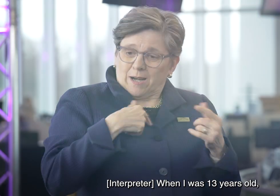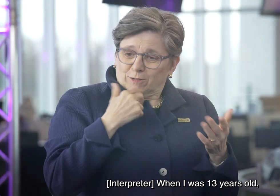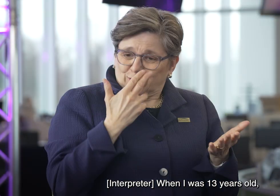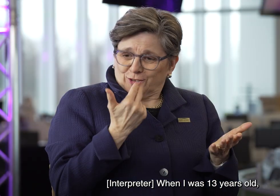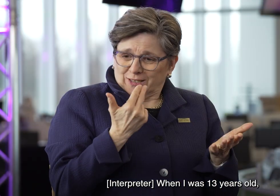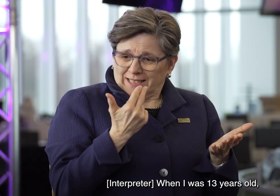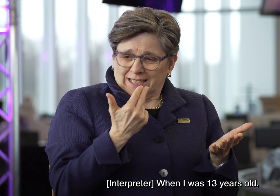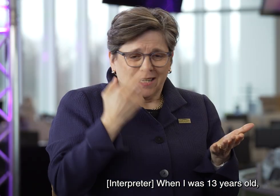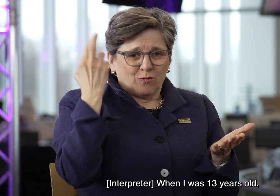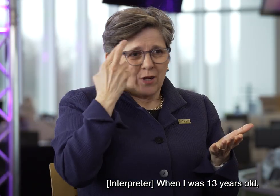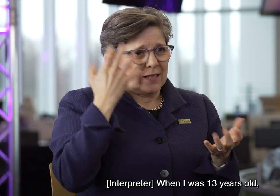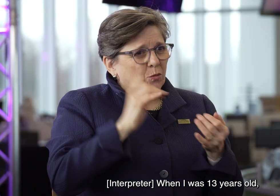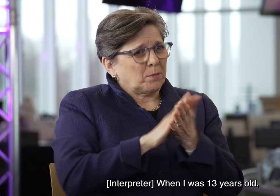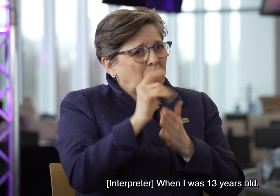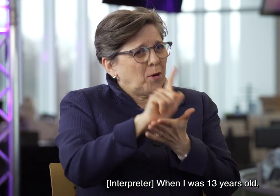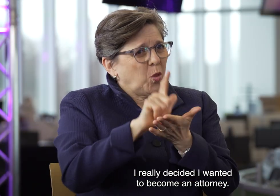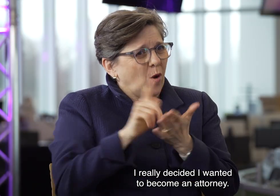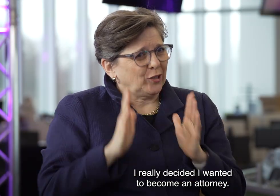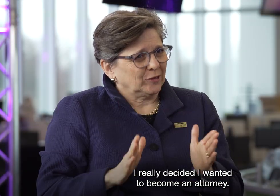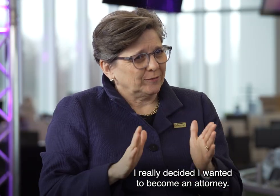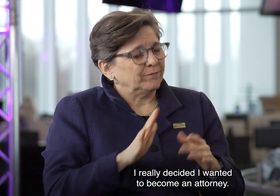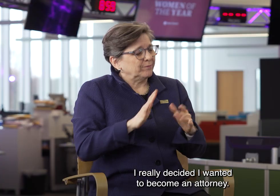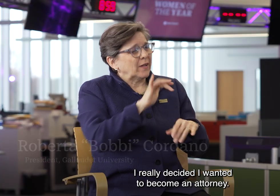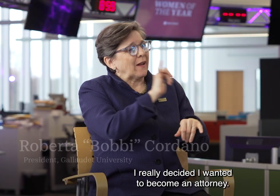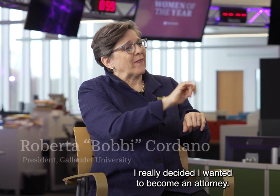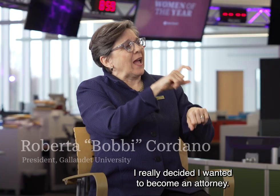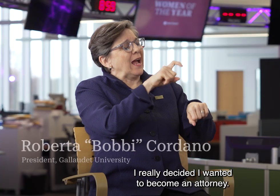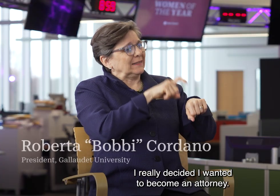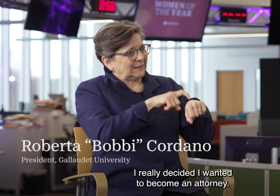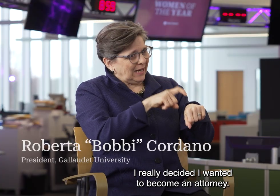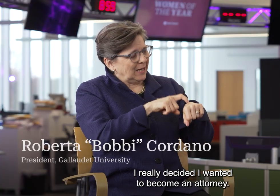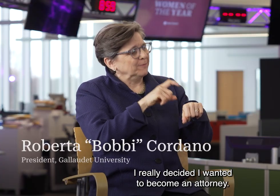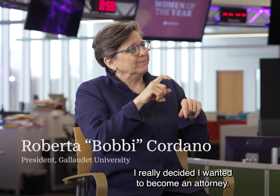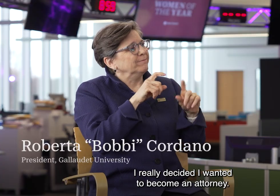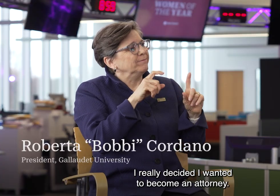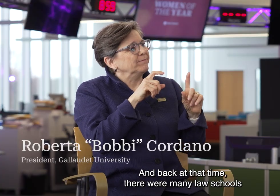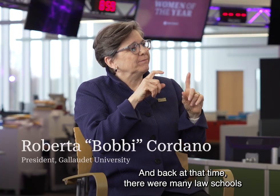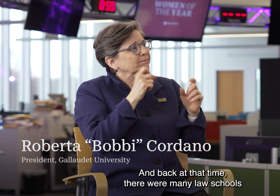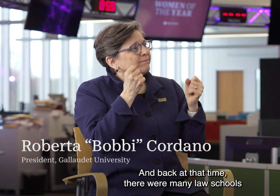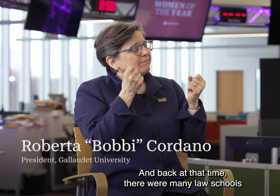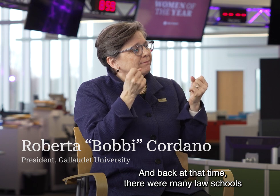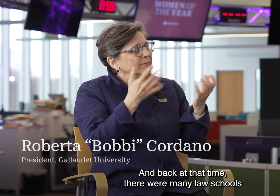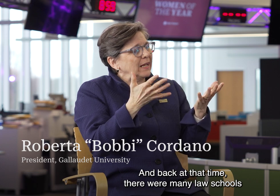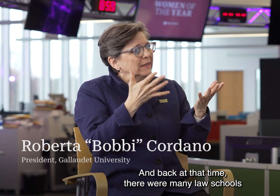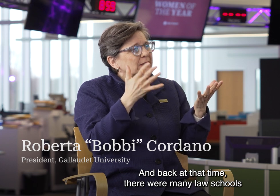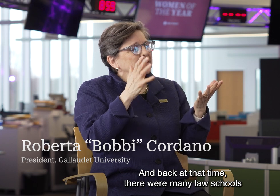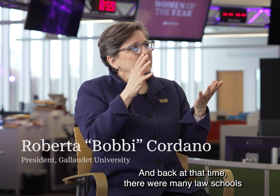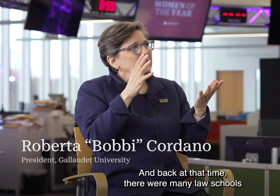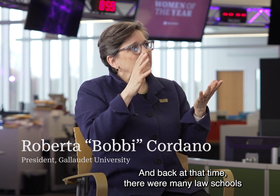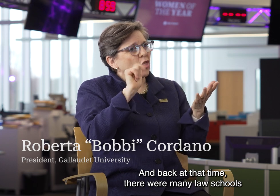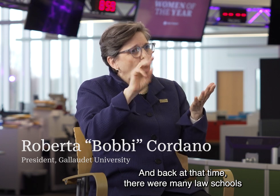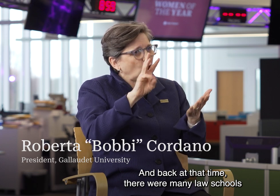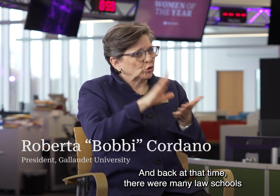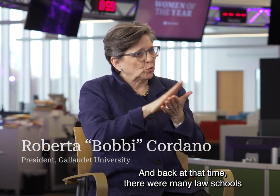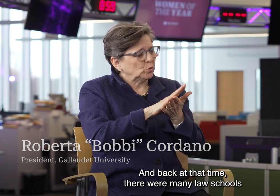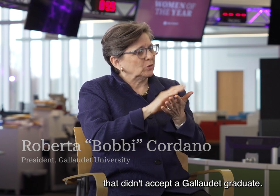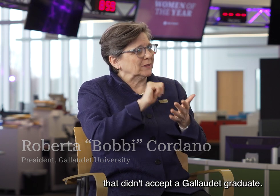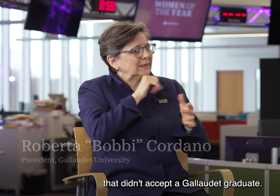When I was 13 years old, I really decided I wanted to become an attorney. And back at that time, there were many law